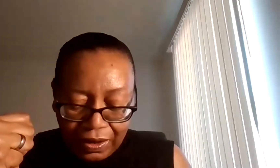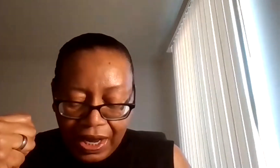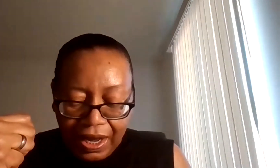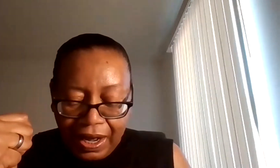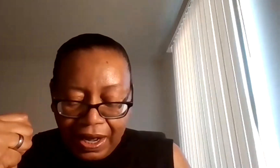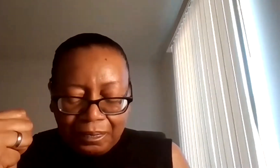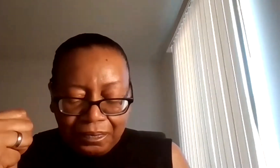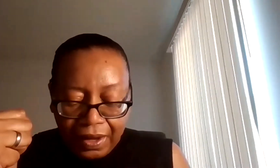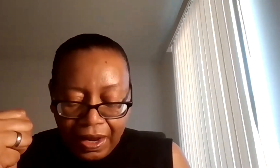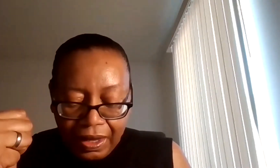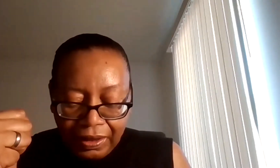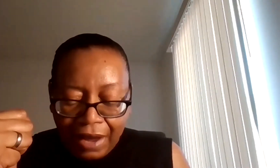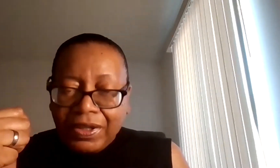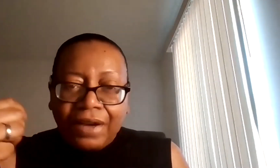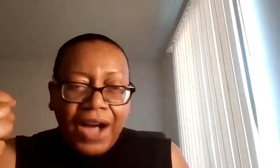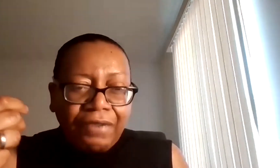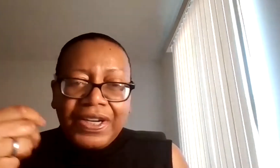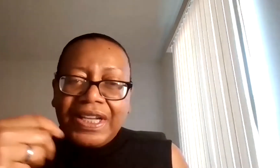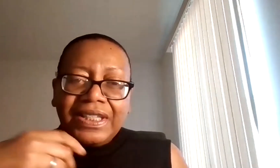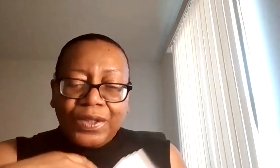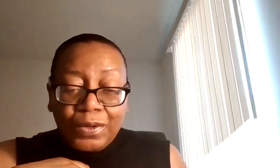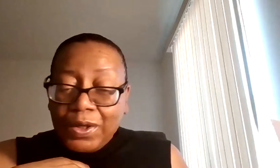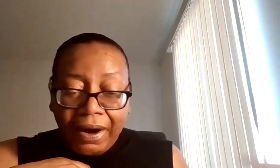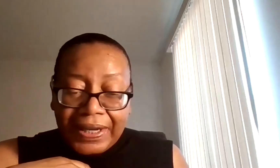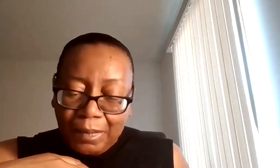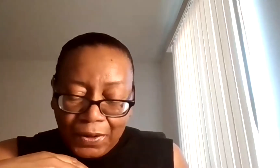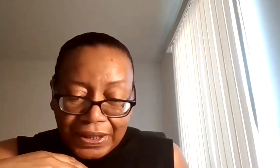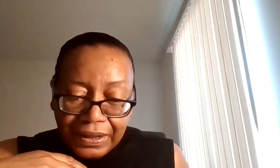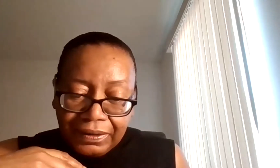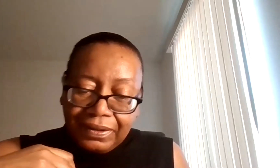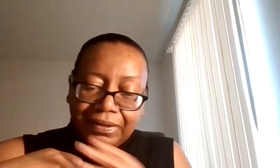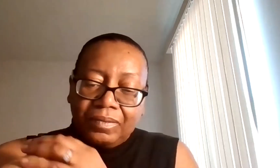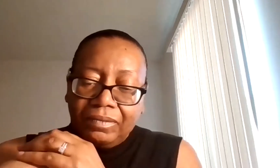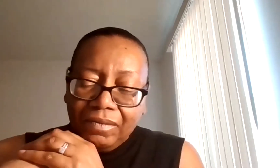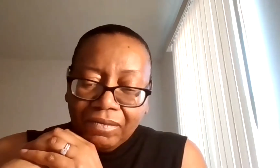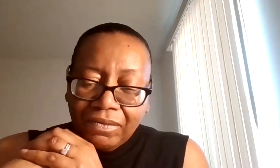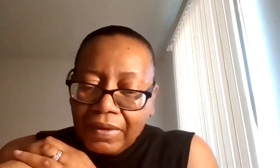It impairs your level of confidence in who you are as a person.